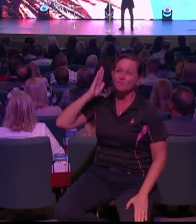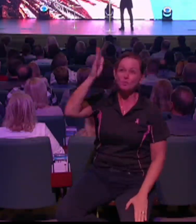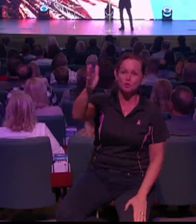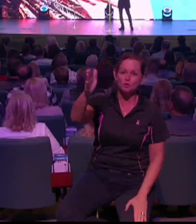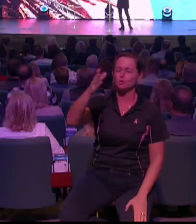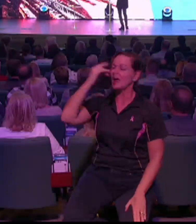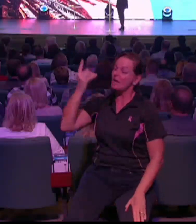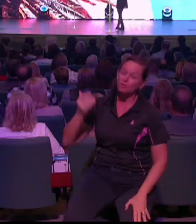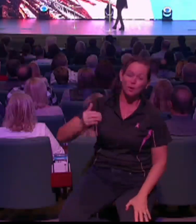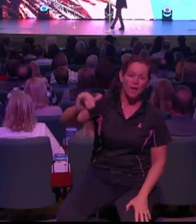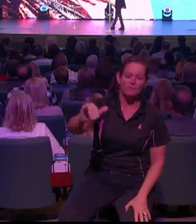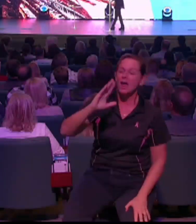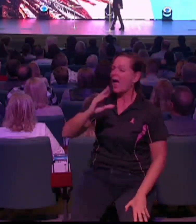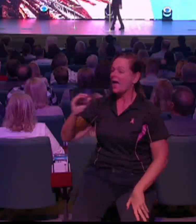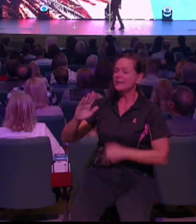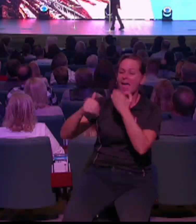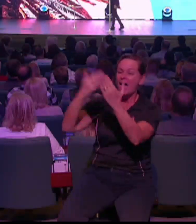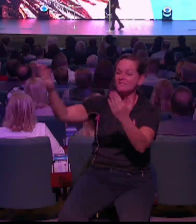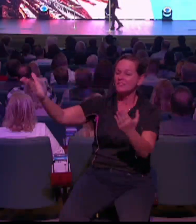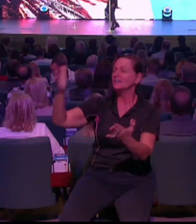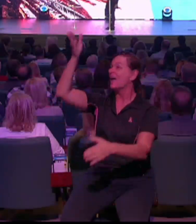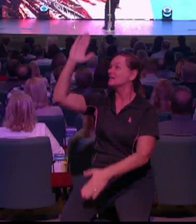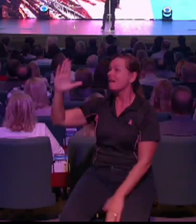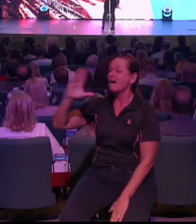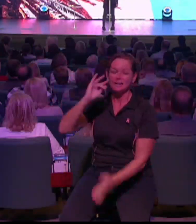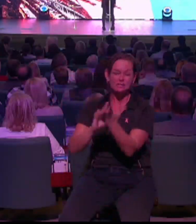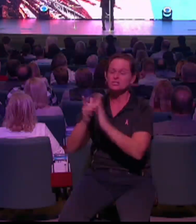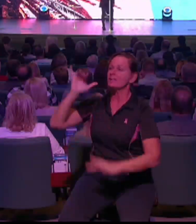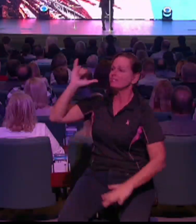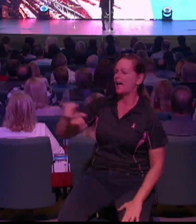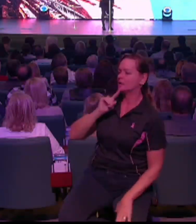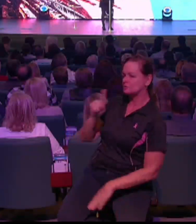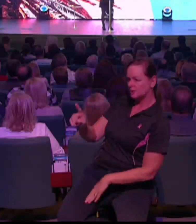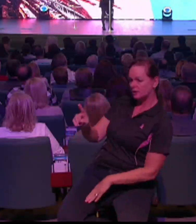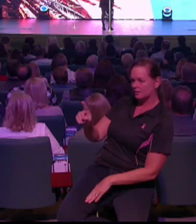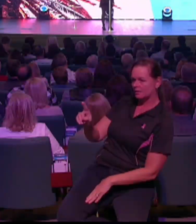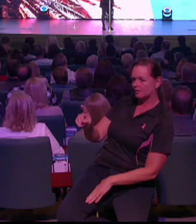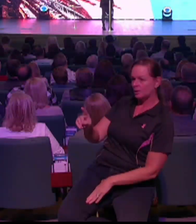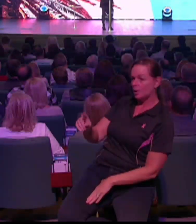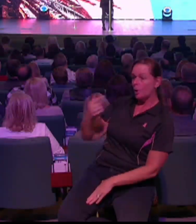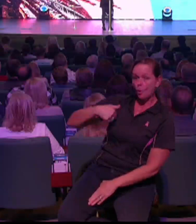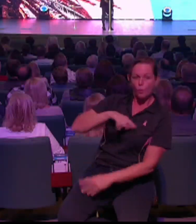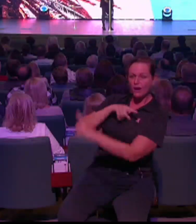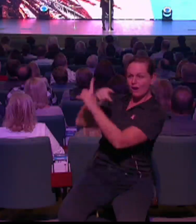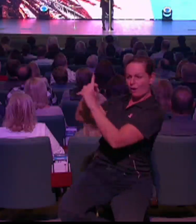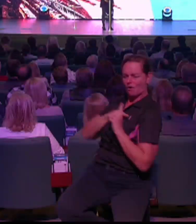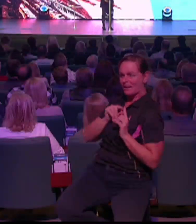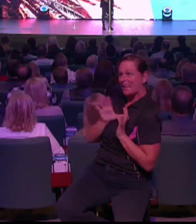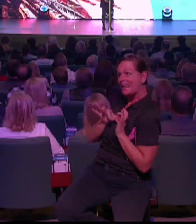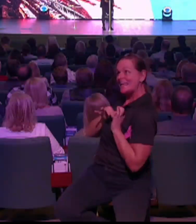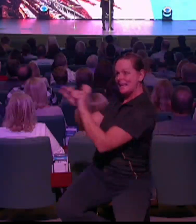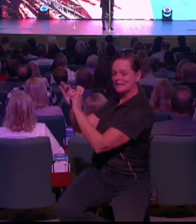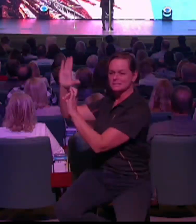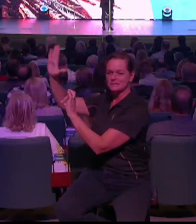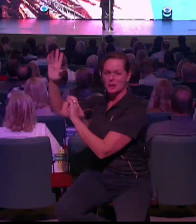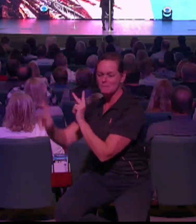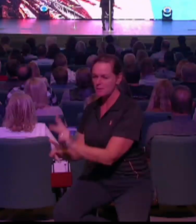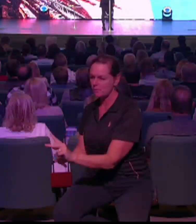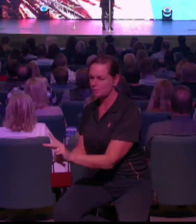We got to know when we are. We are a people that God wants us to speak so that none of